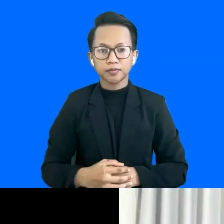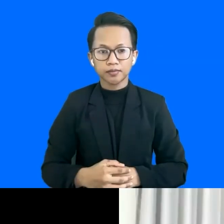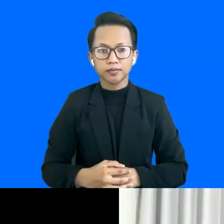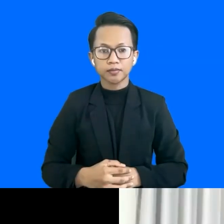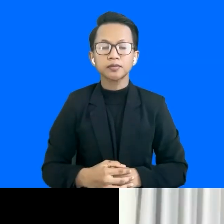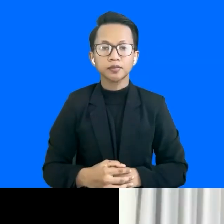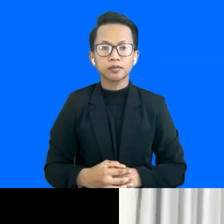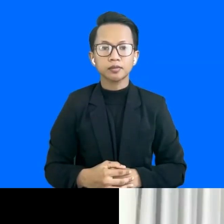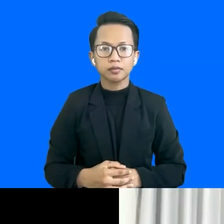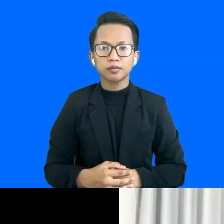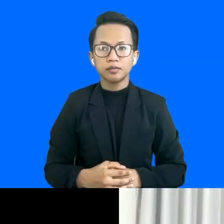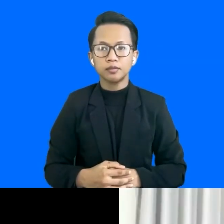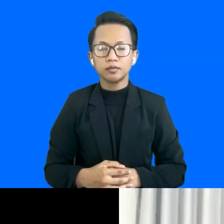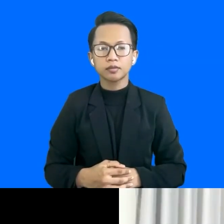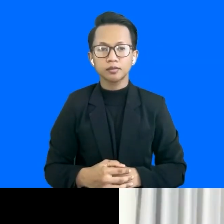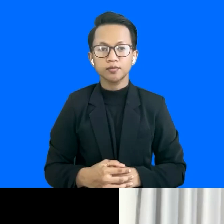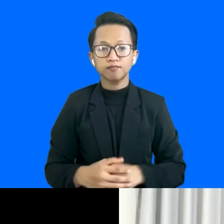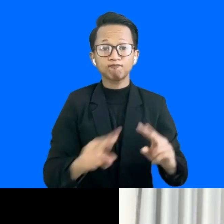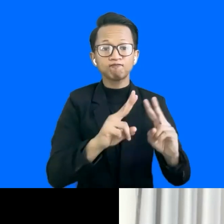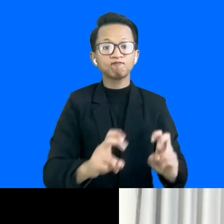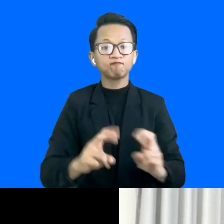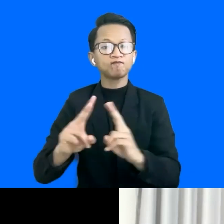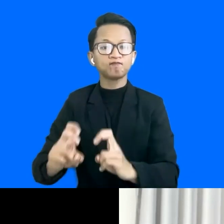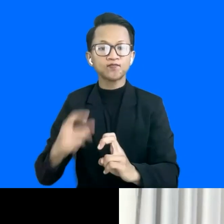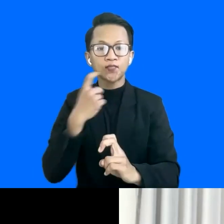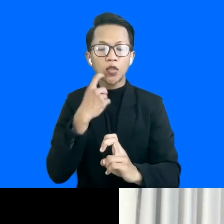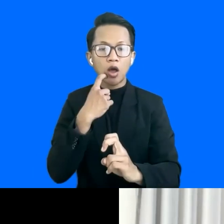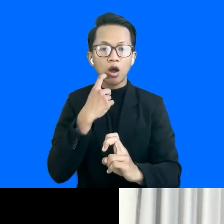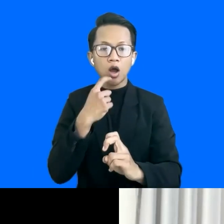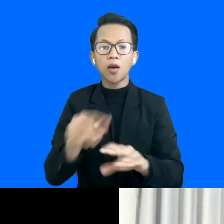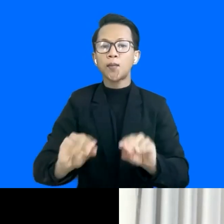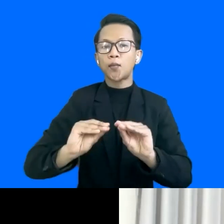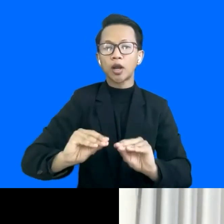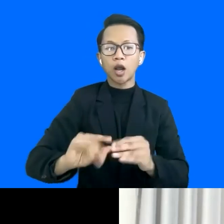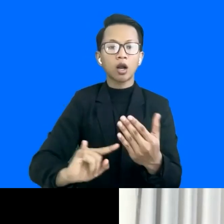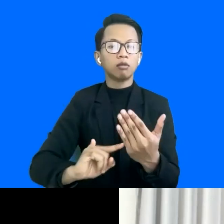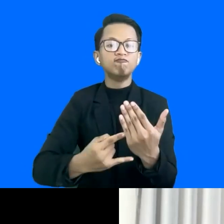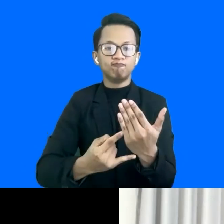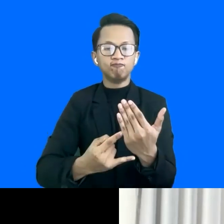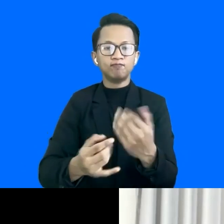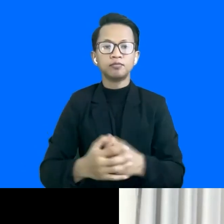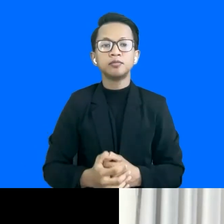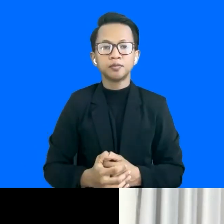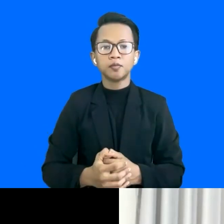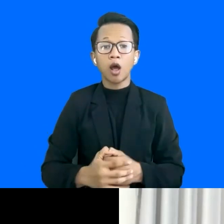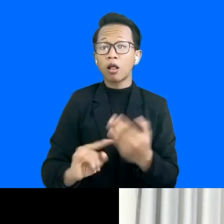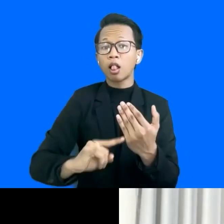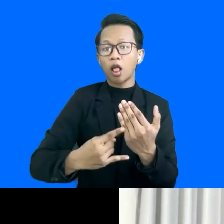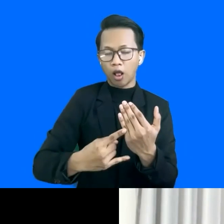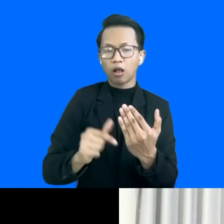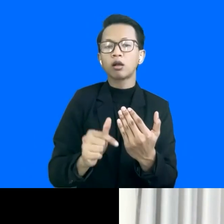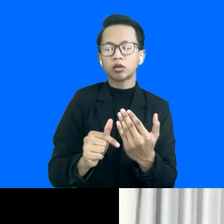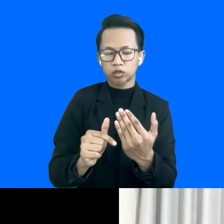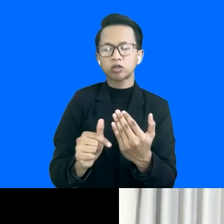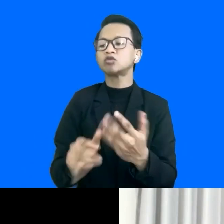well, our report is about the tech and there is really, the tech is really evolving right